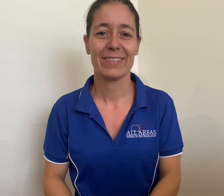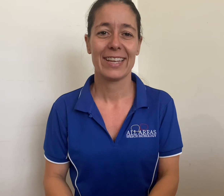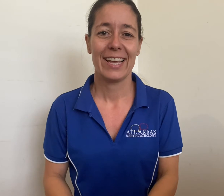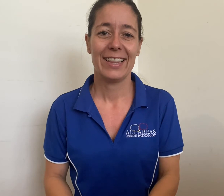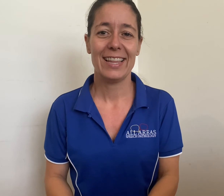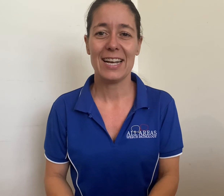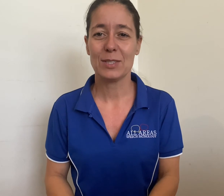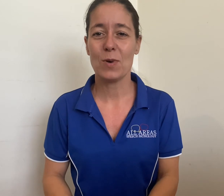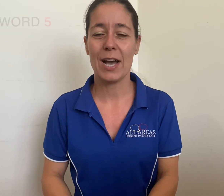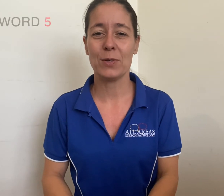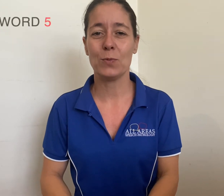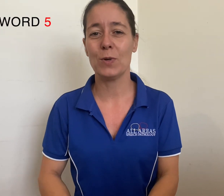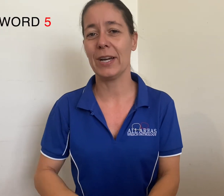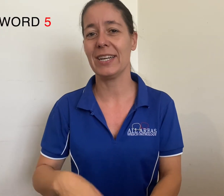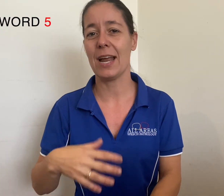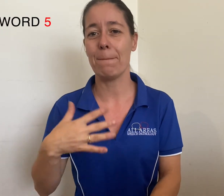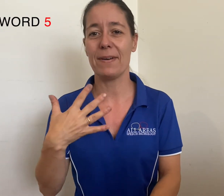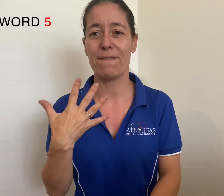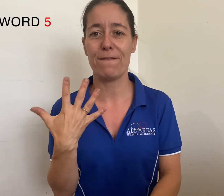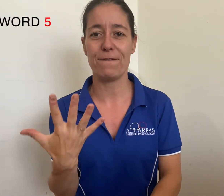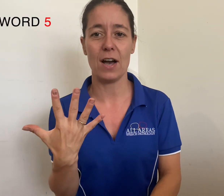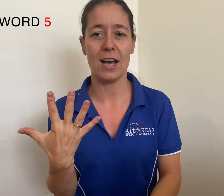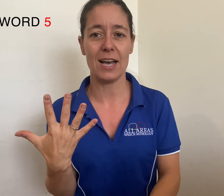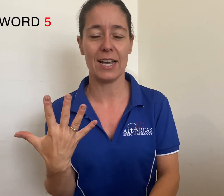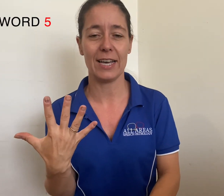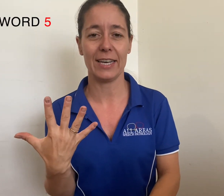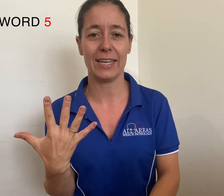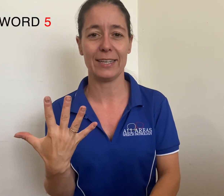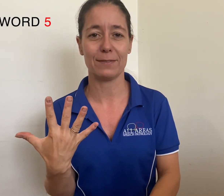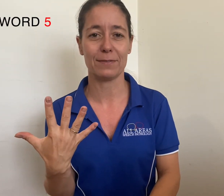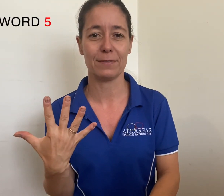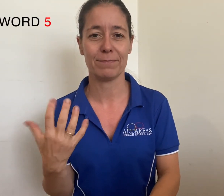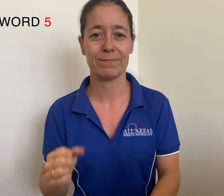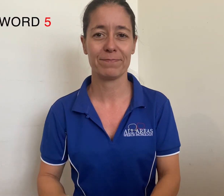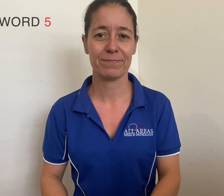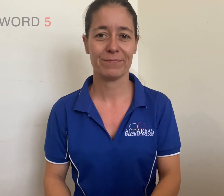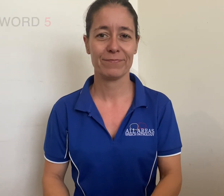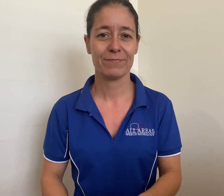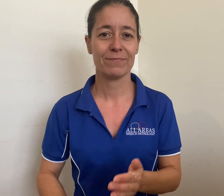Last one. word number five. five. word